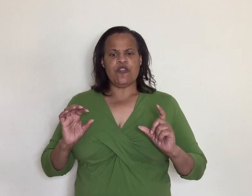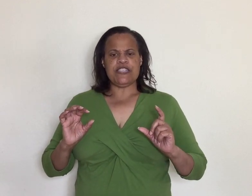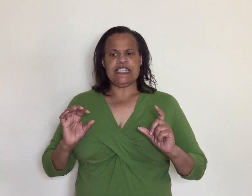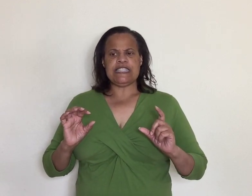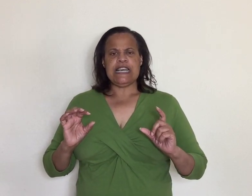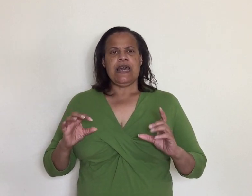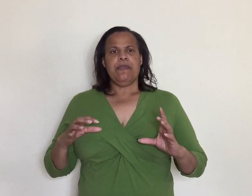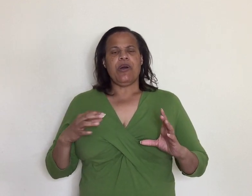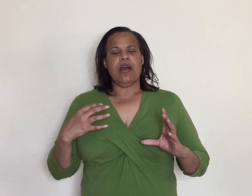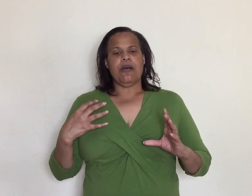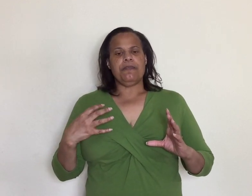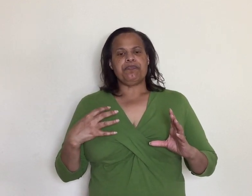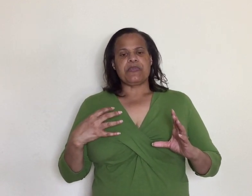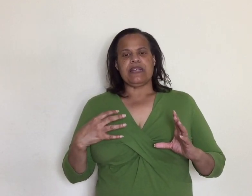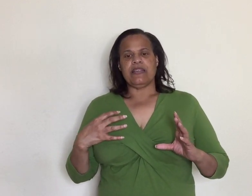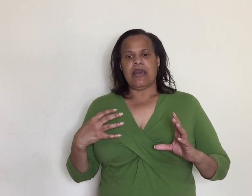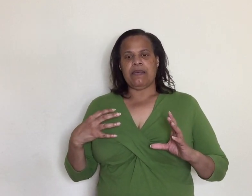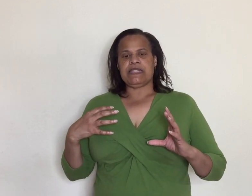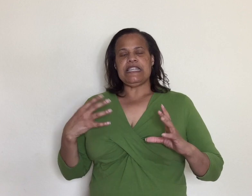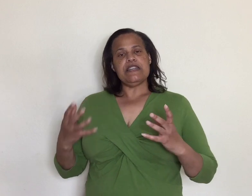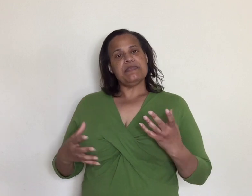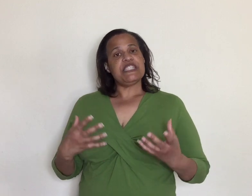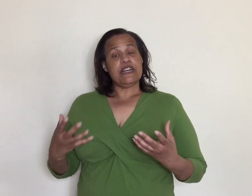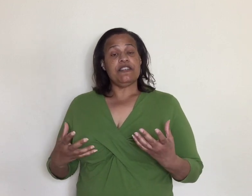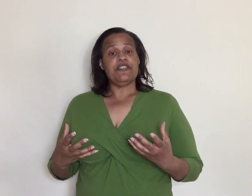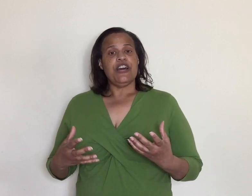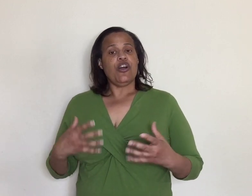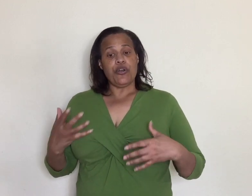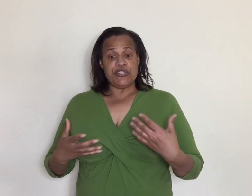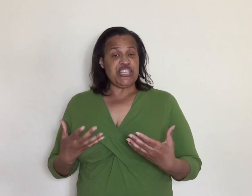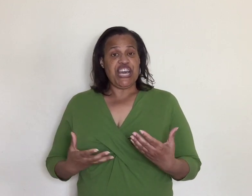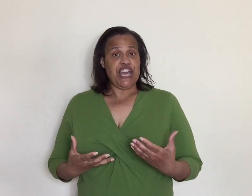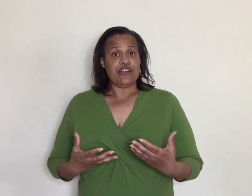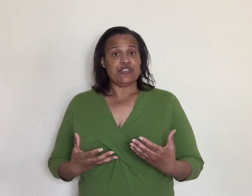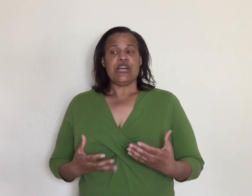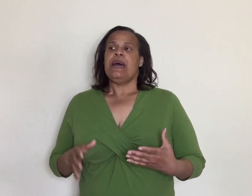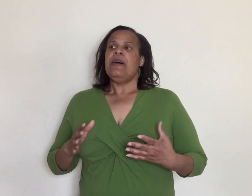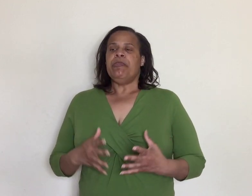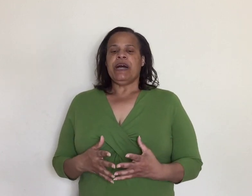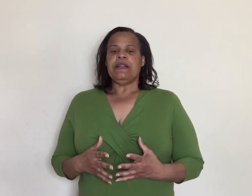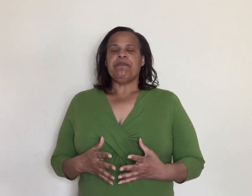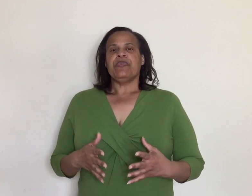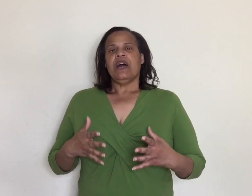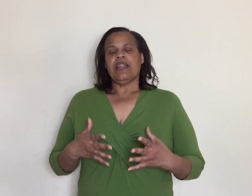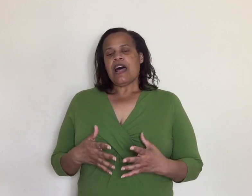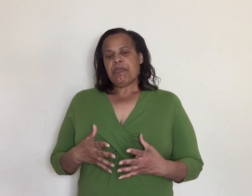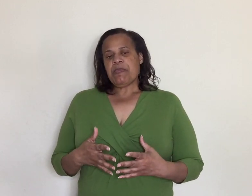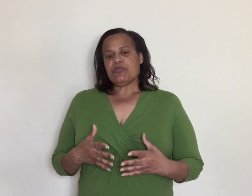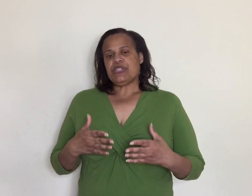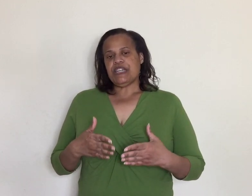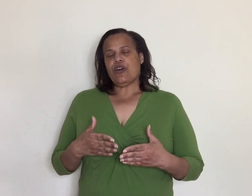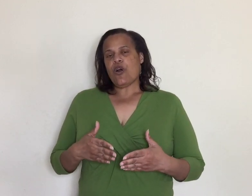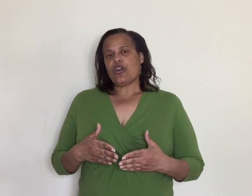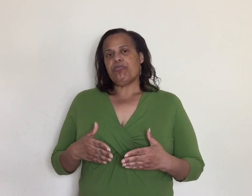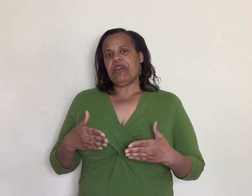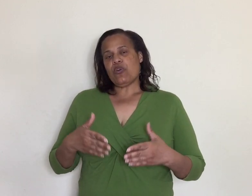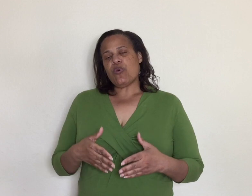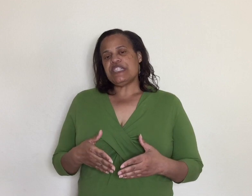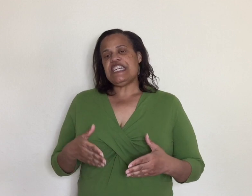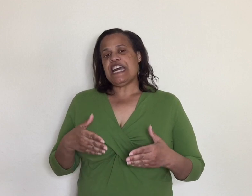offices sending them stuff or urgent cares but a lot of people still are being quarantined